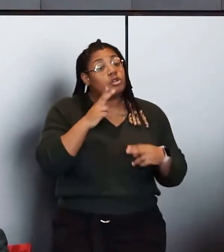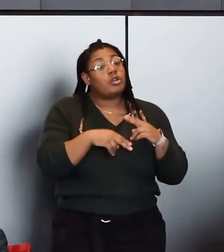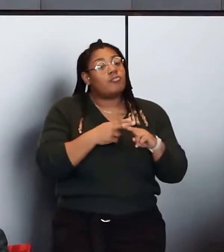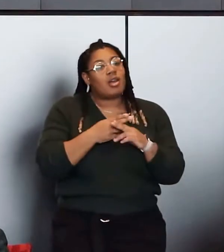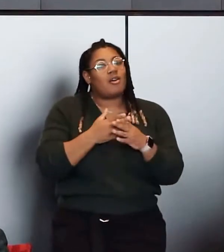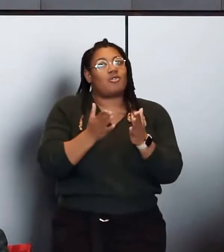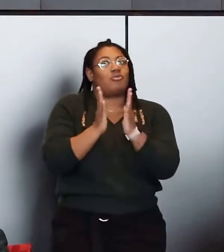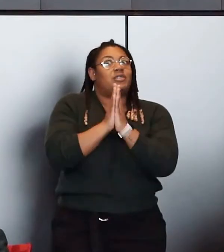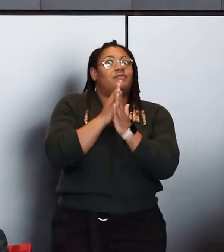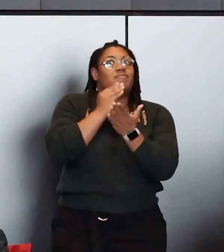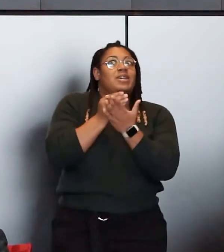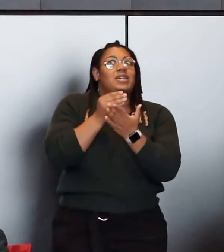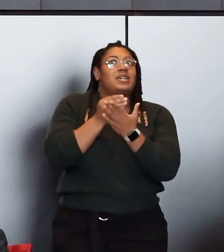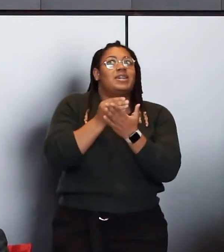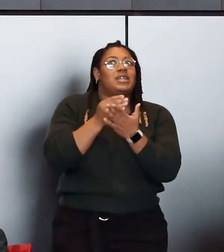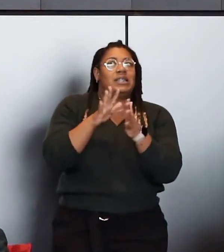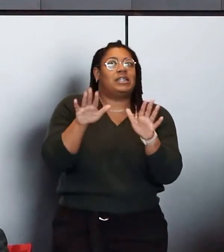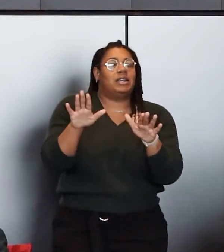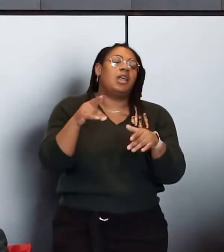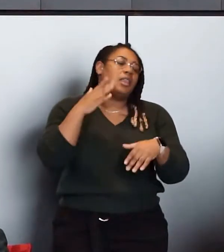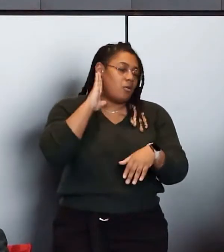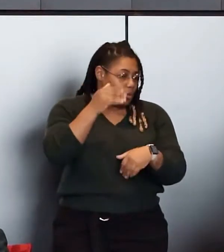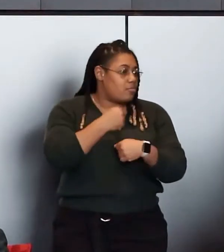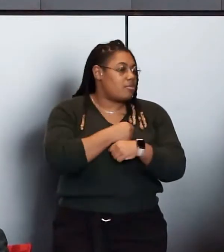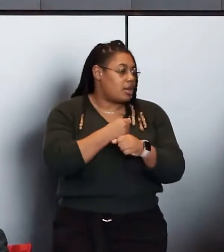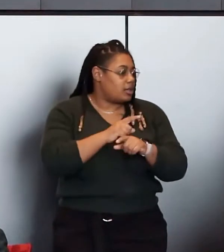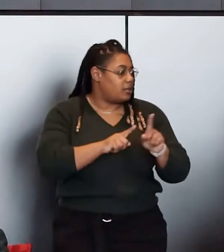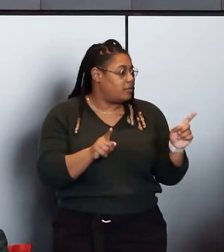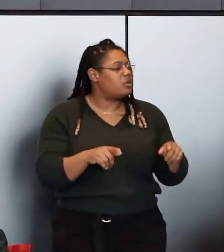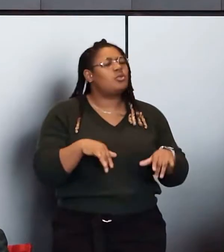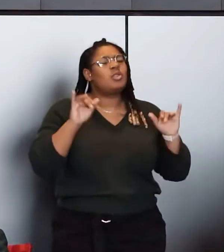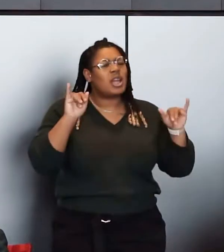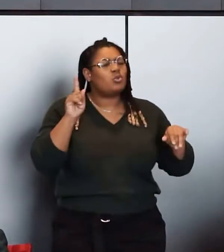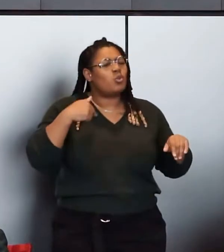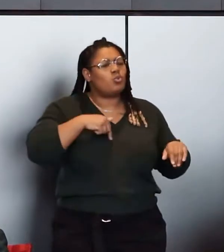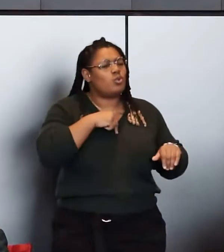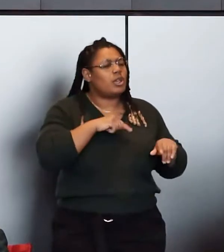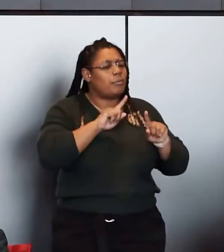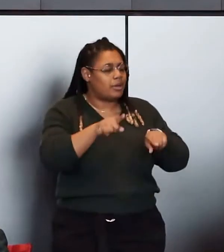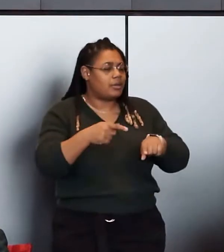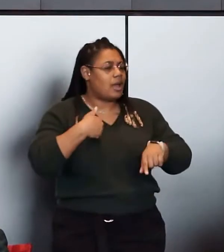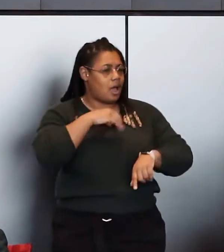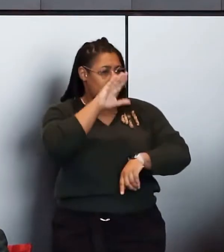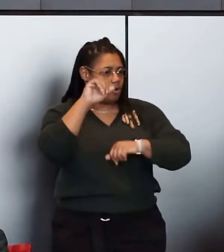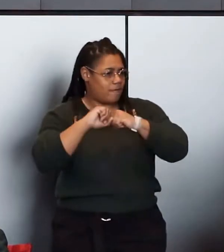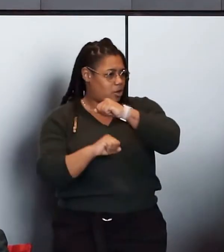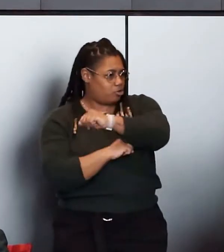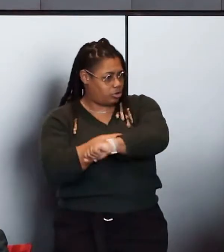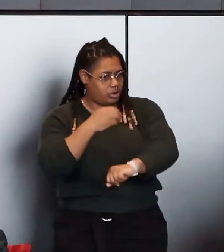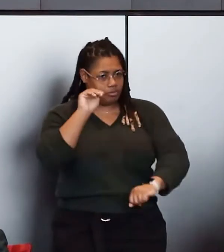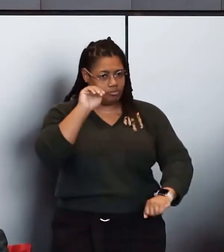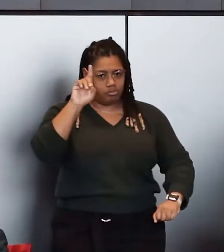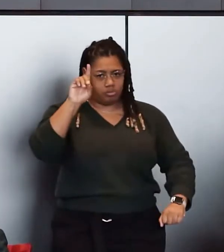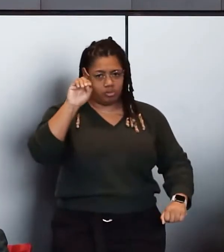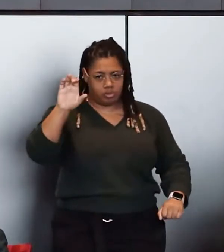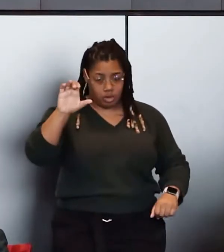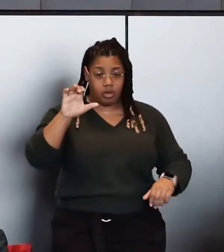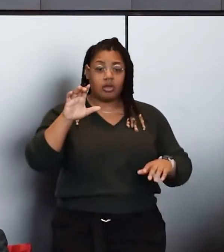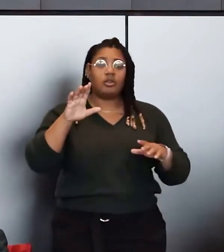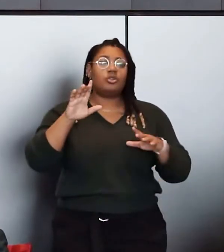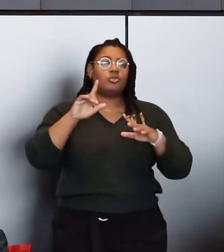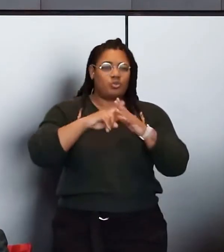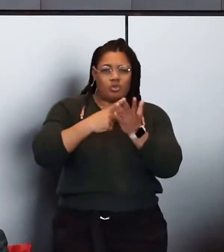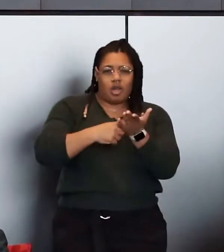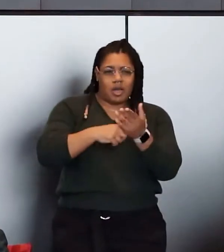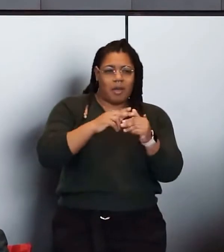for funding to really make a difference. So that's where you know we come in. I co-founded MDoc to essentially optimize the end-to-end self-care